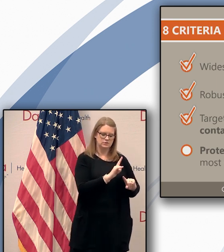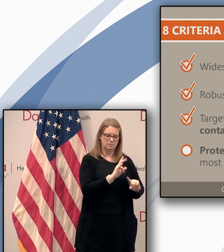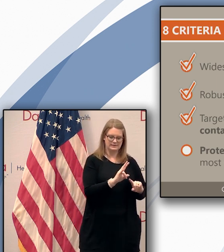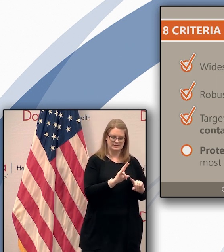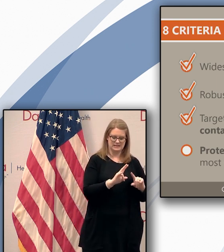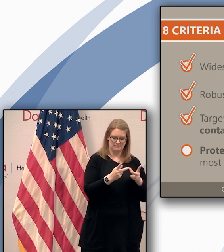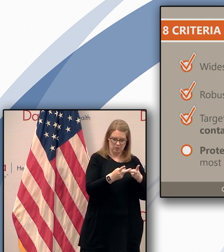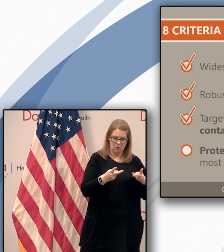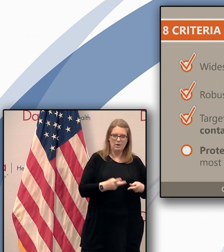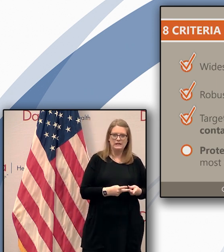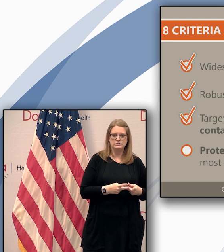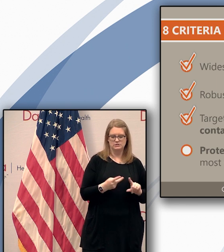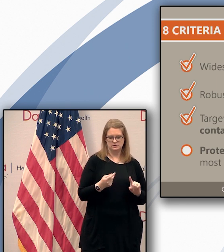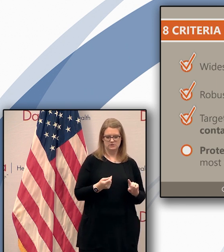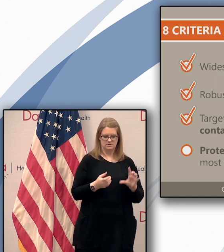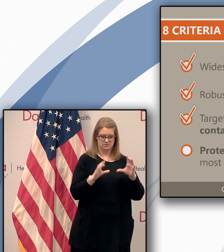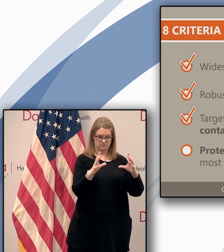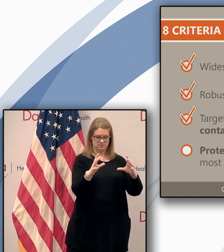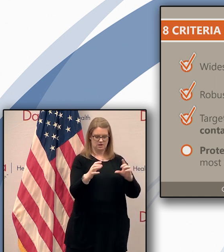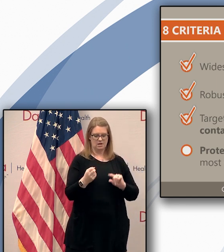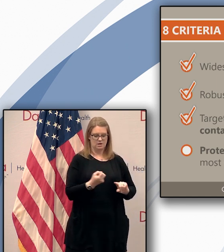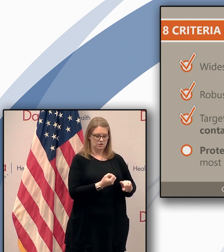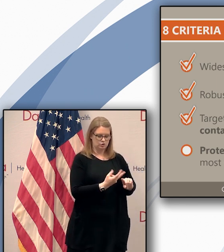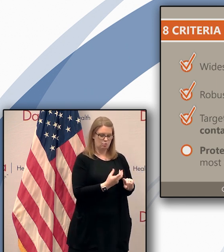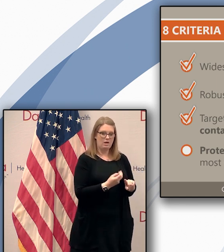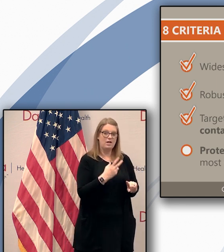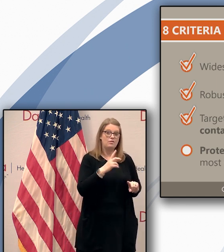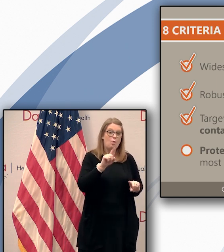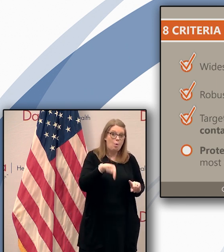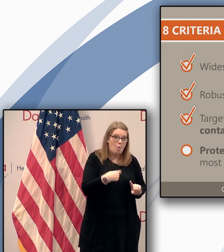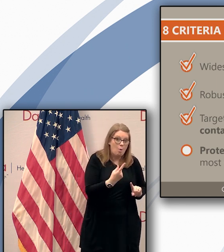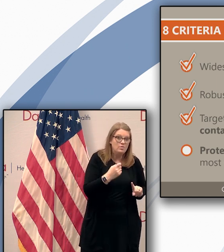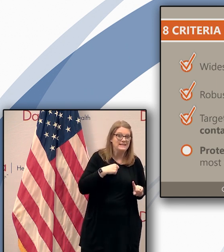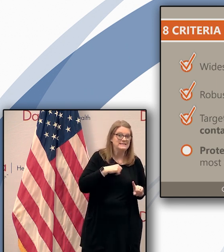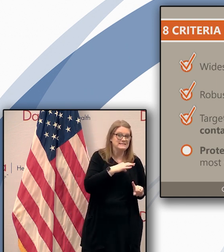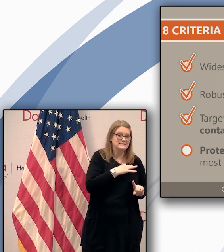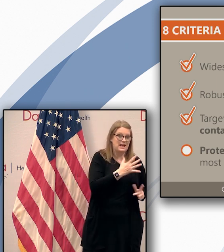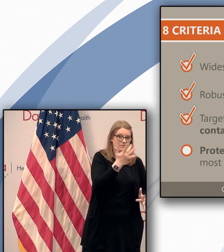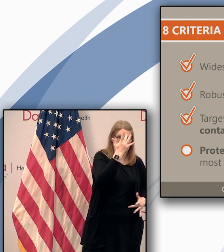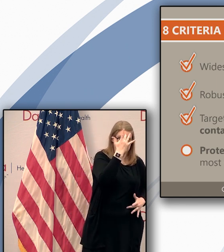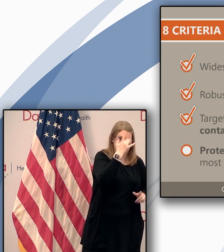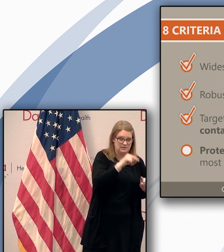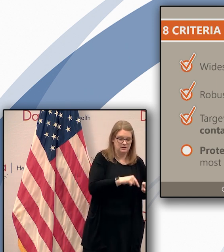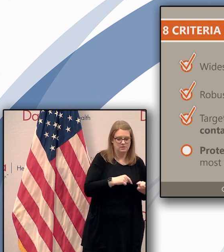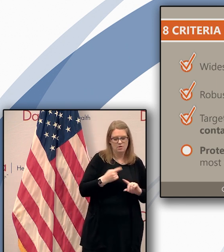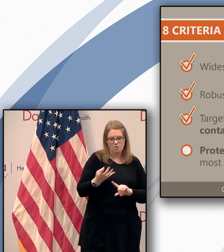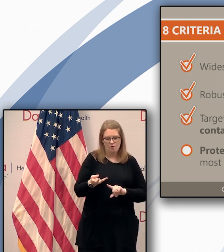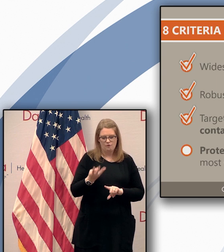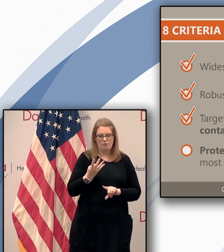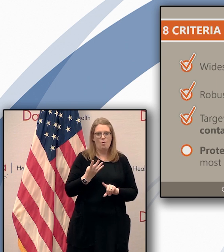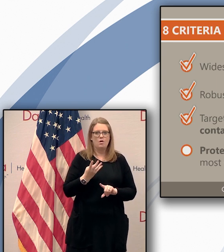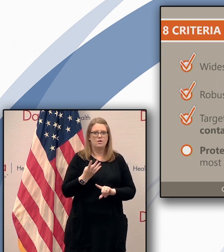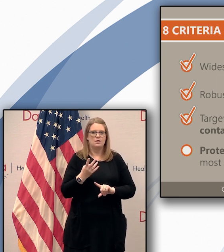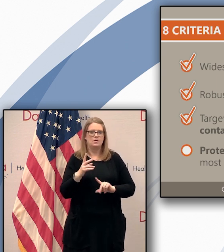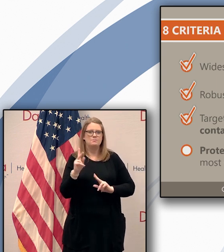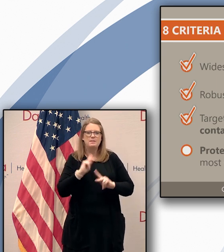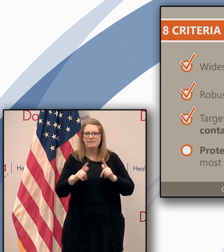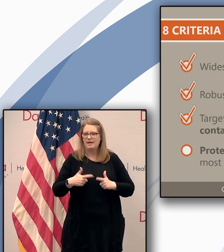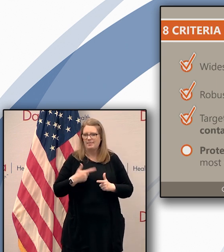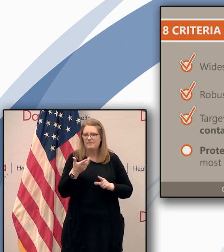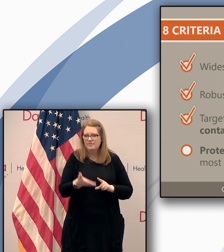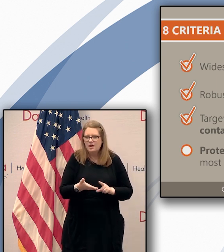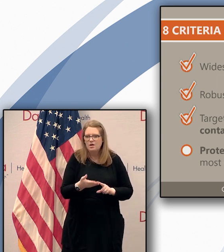locations 12 are staff cases only four of those are resident cases uh